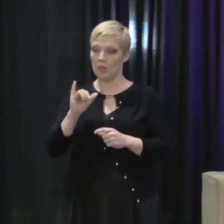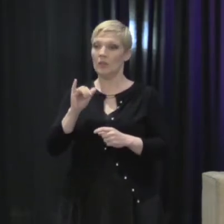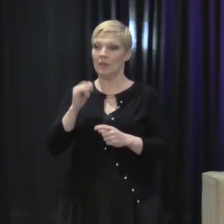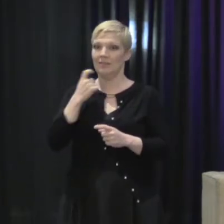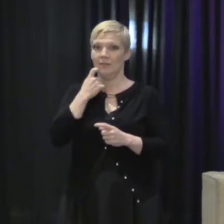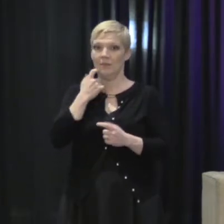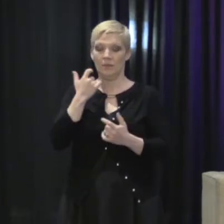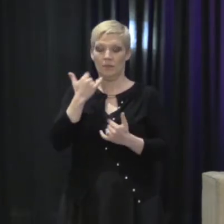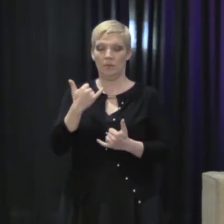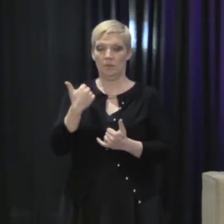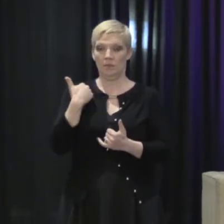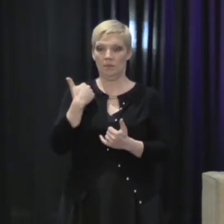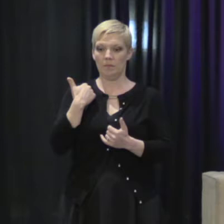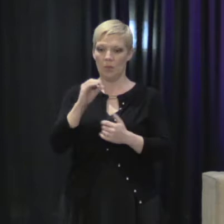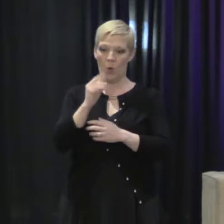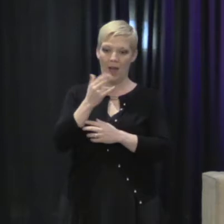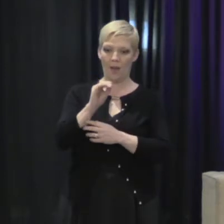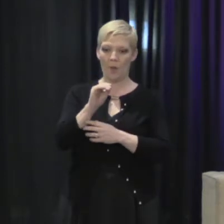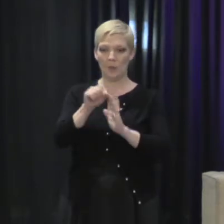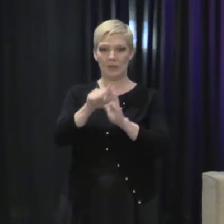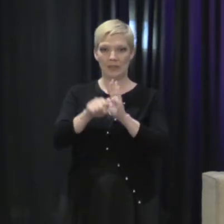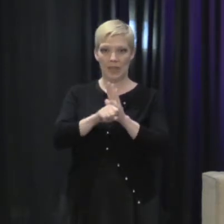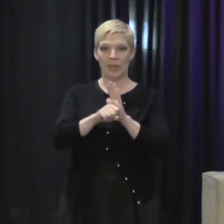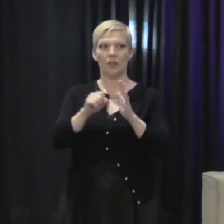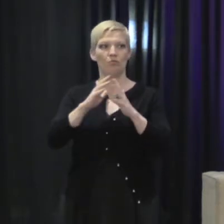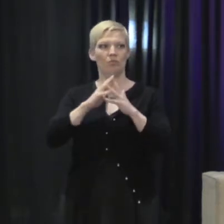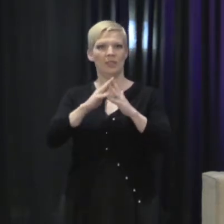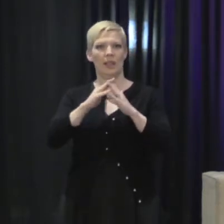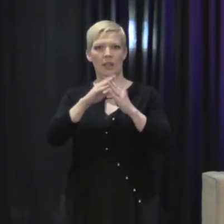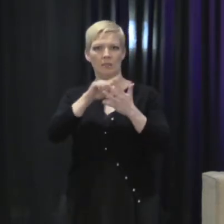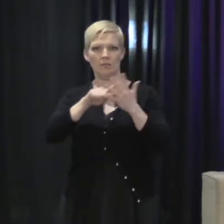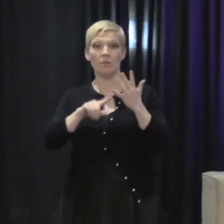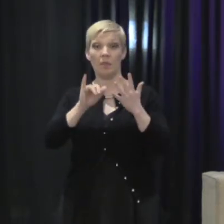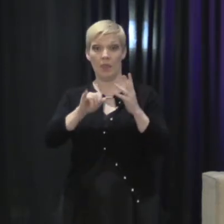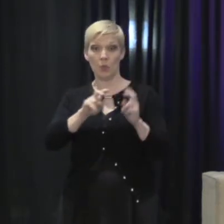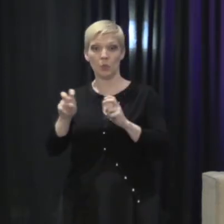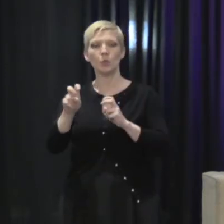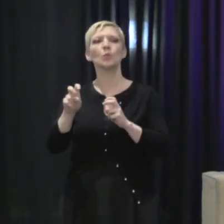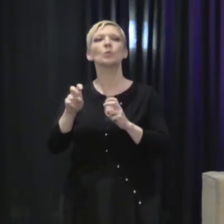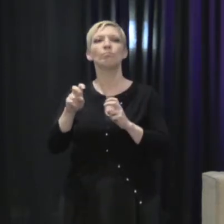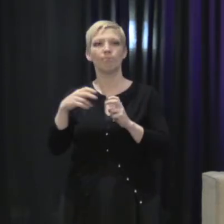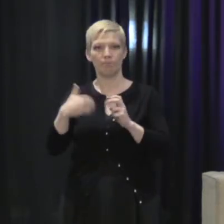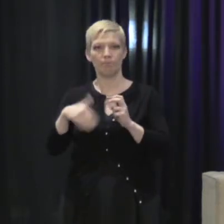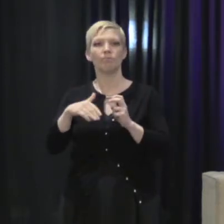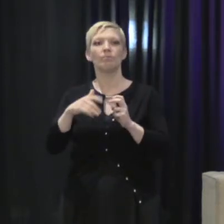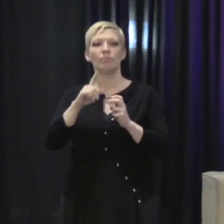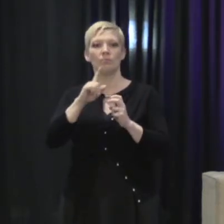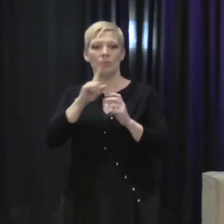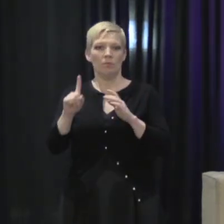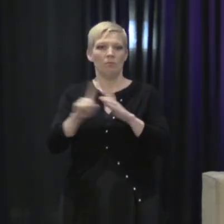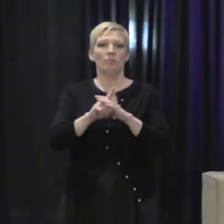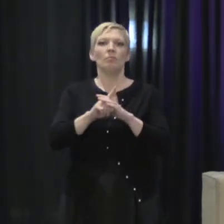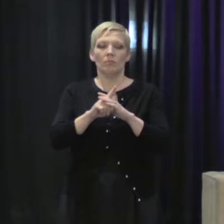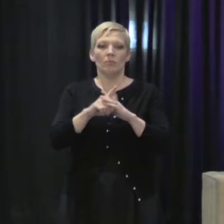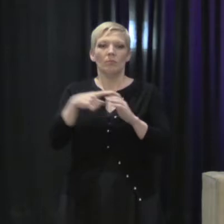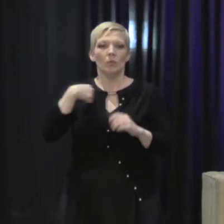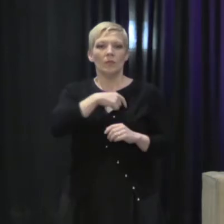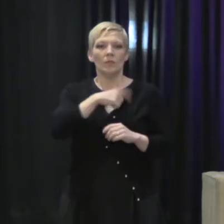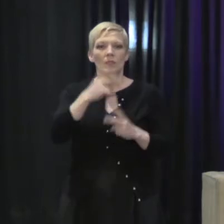issue has really brought us too to the fore. We've seen